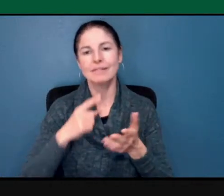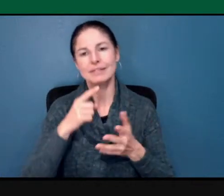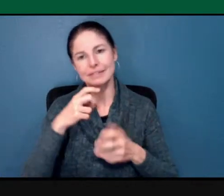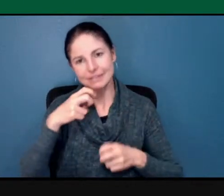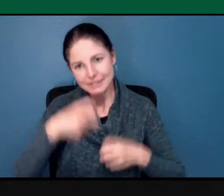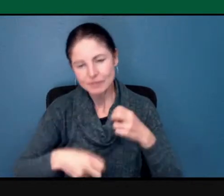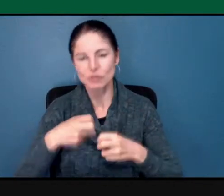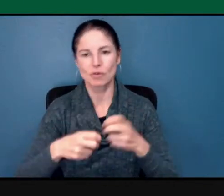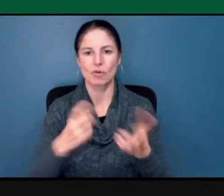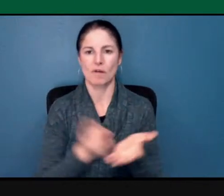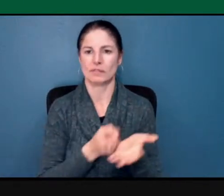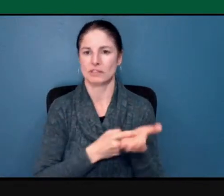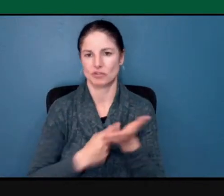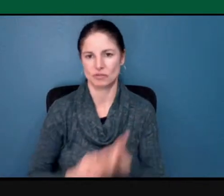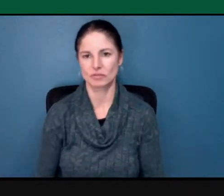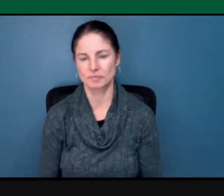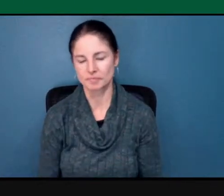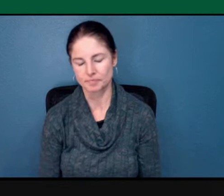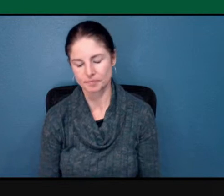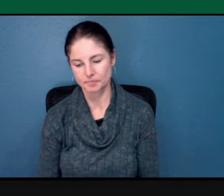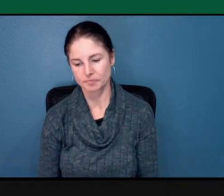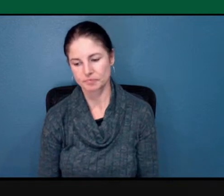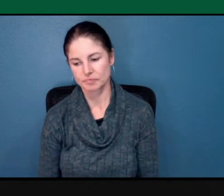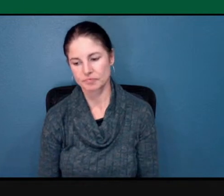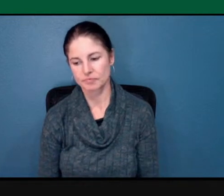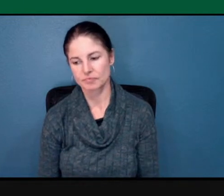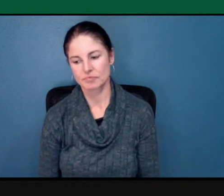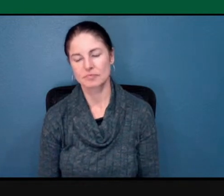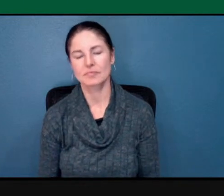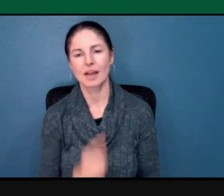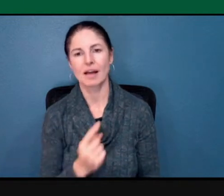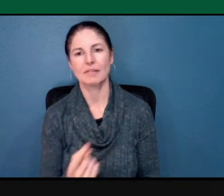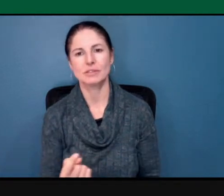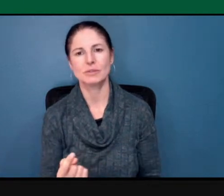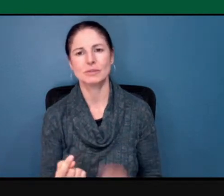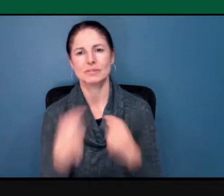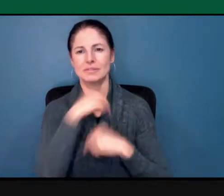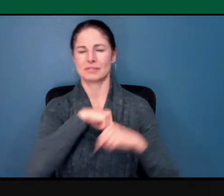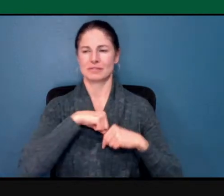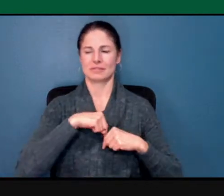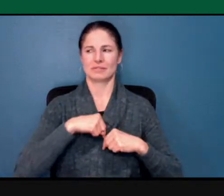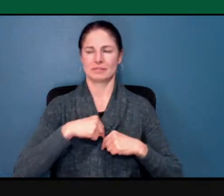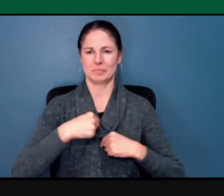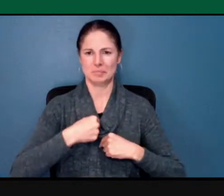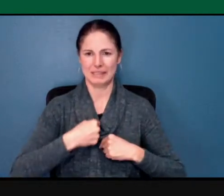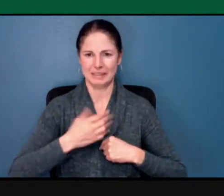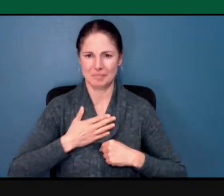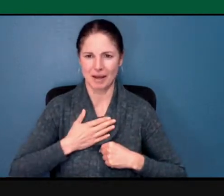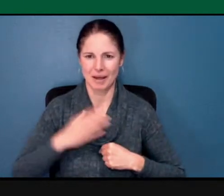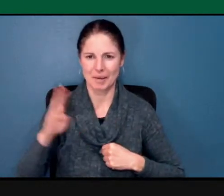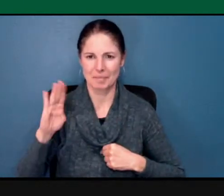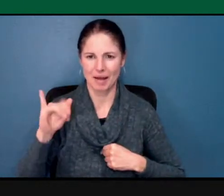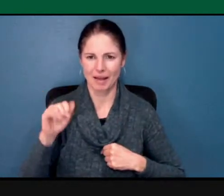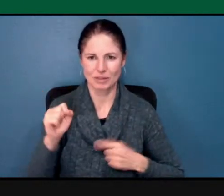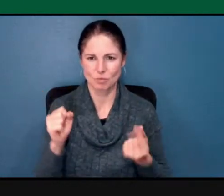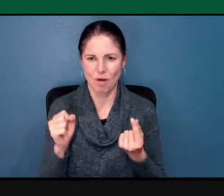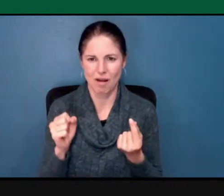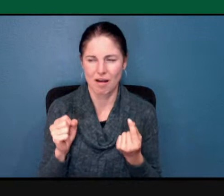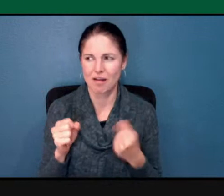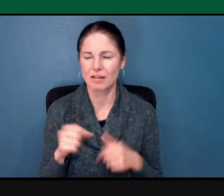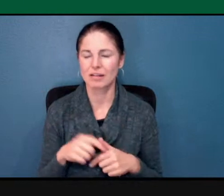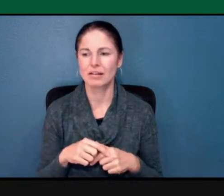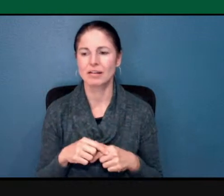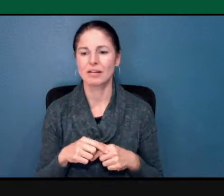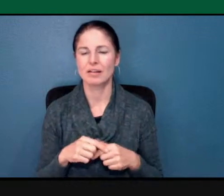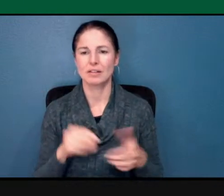what do my biases look like? How am I making a difference with my students in the classroom? How am I judging